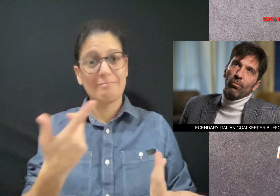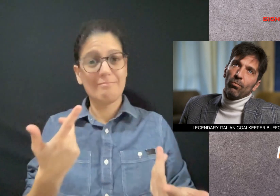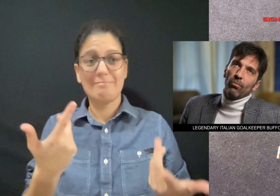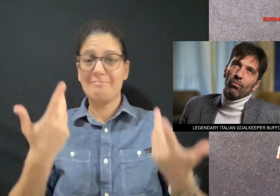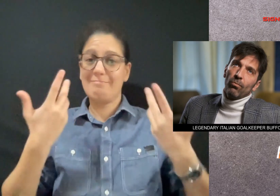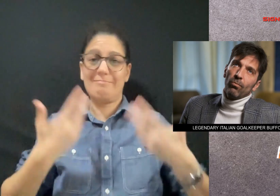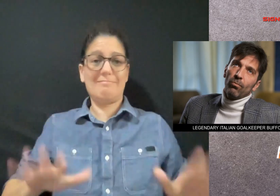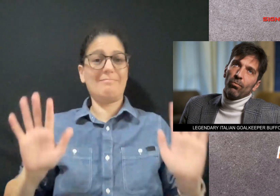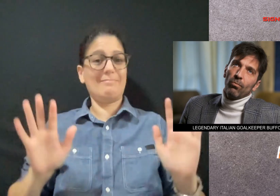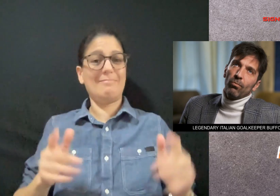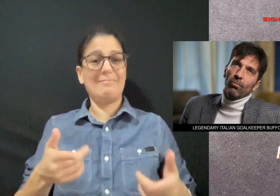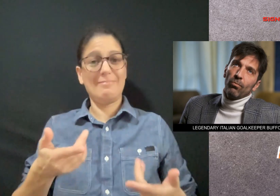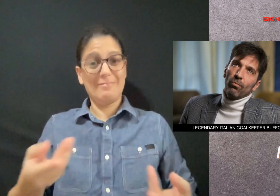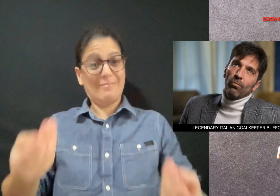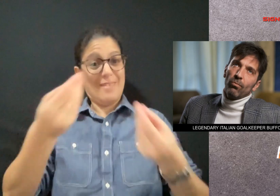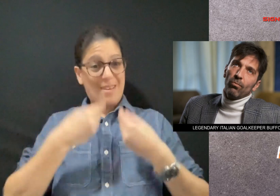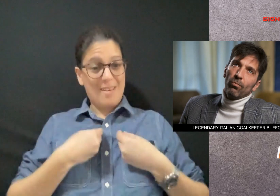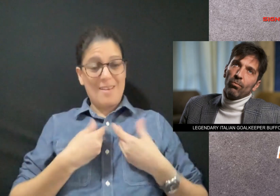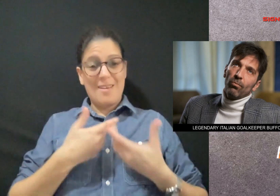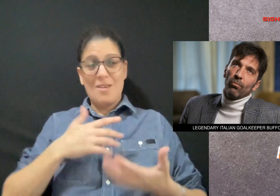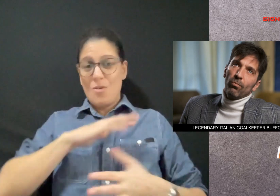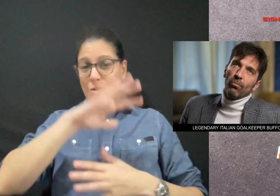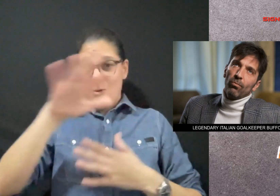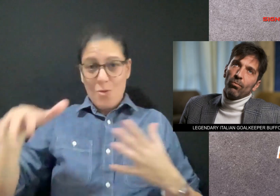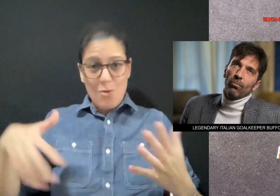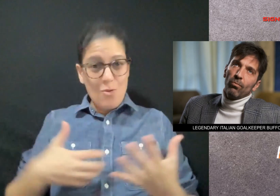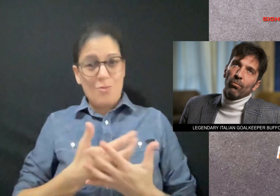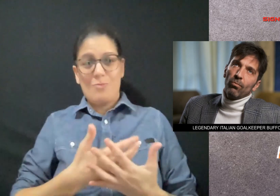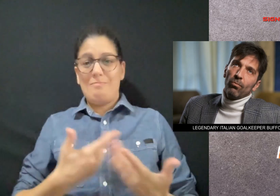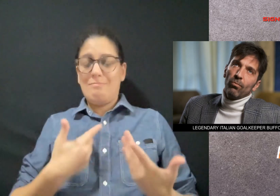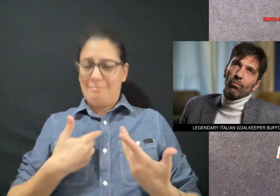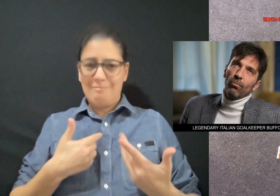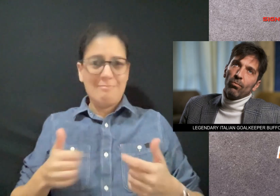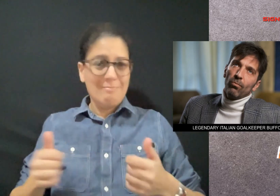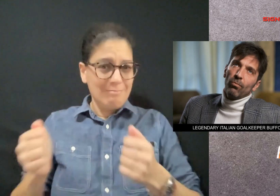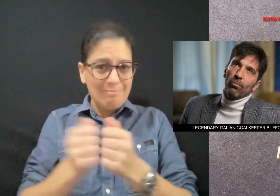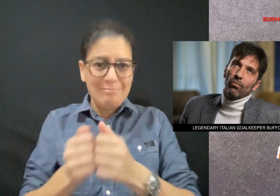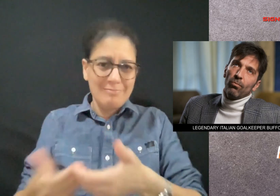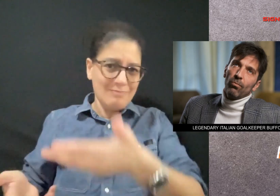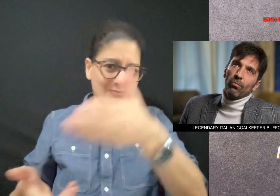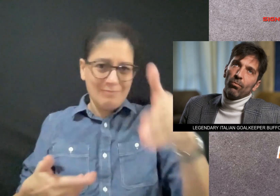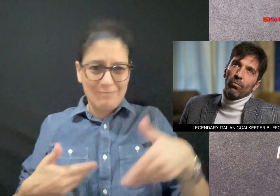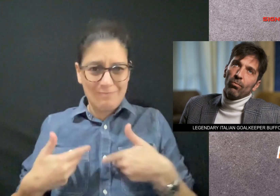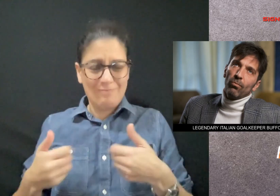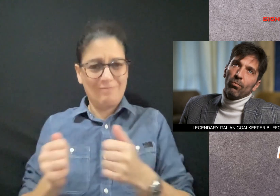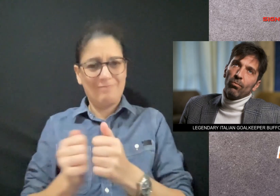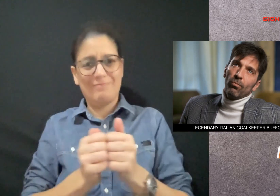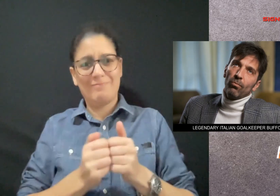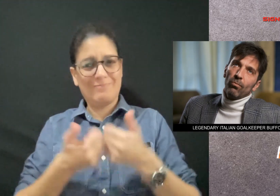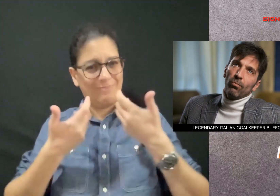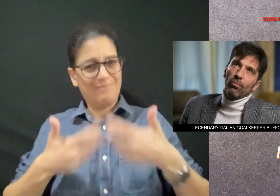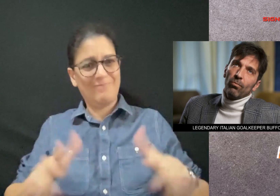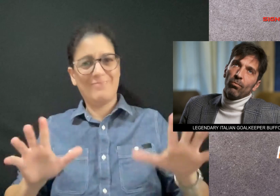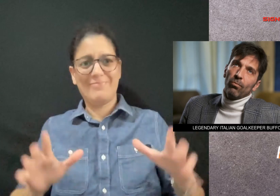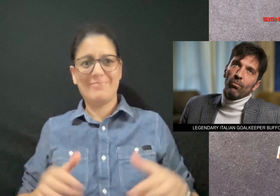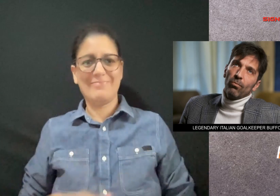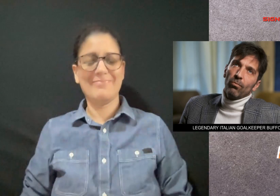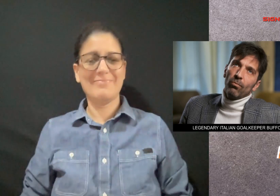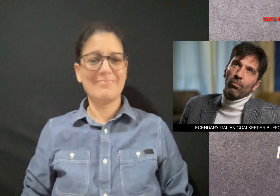Buffon posted a video saying that that's all folks you gave me everything I gave you everything